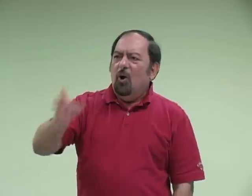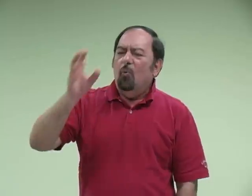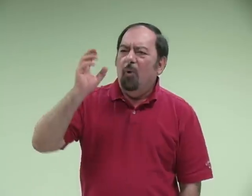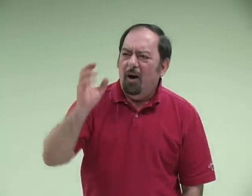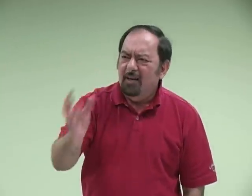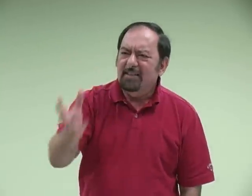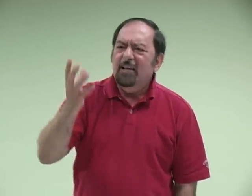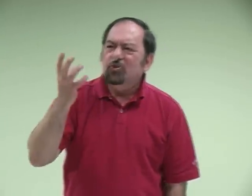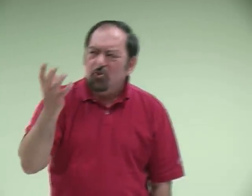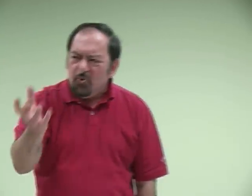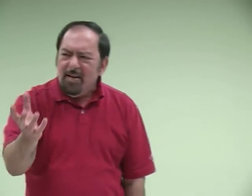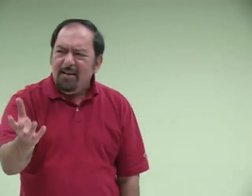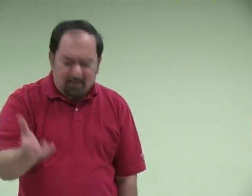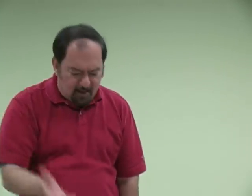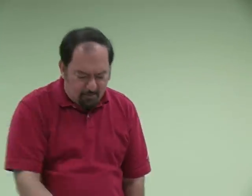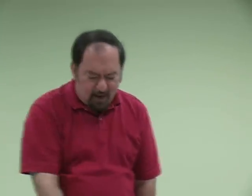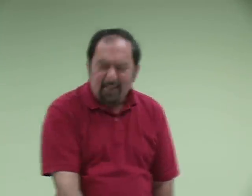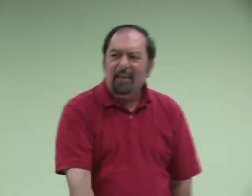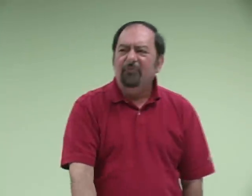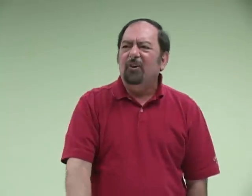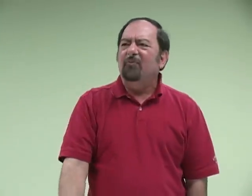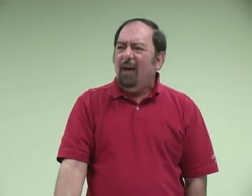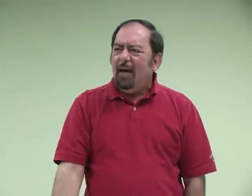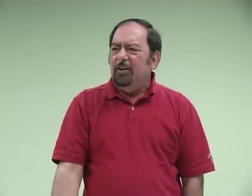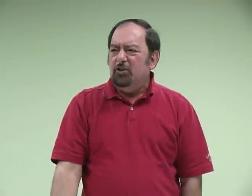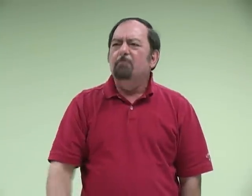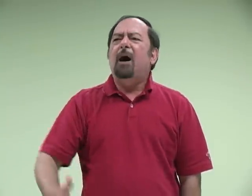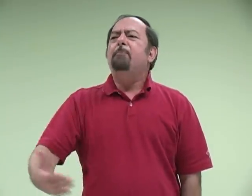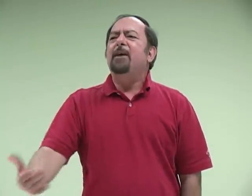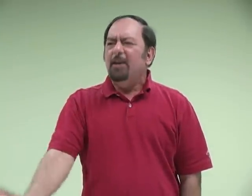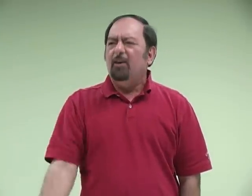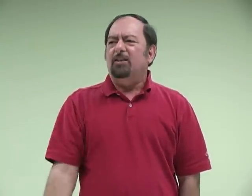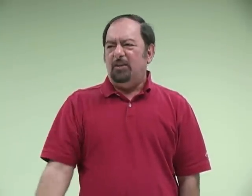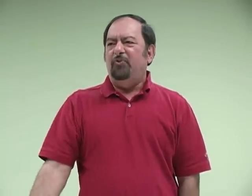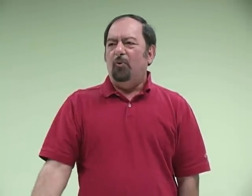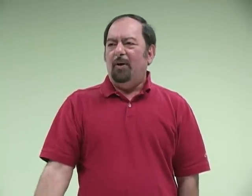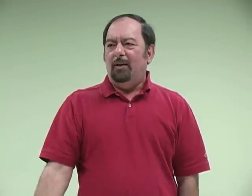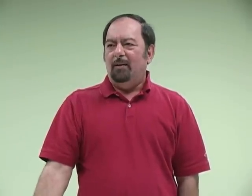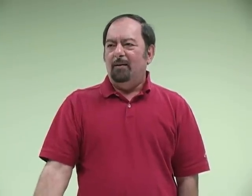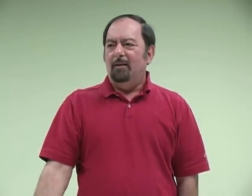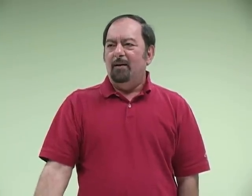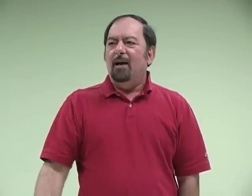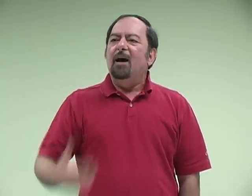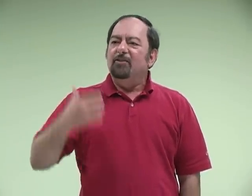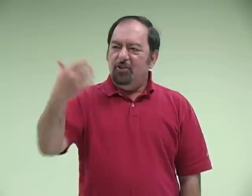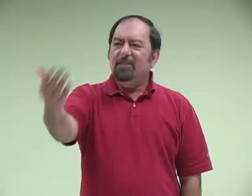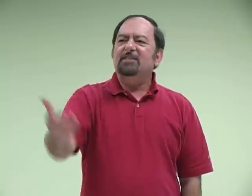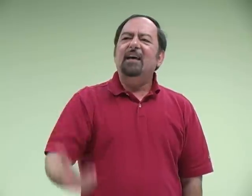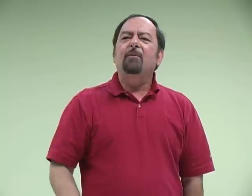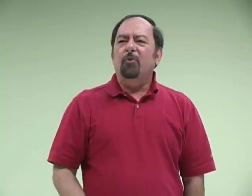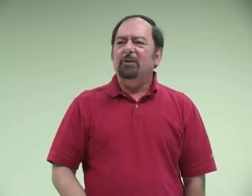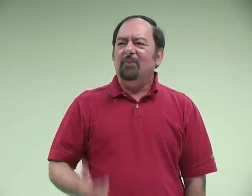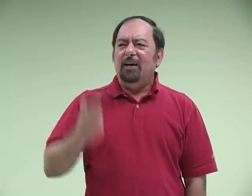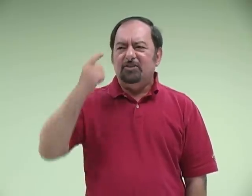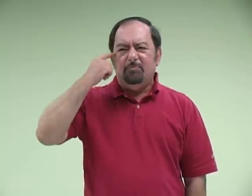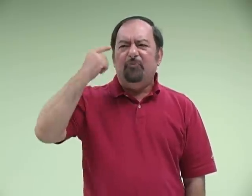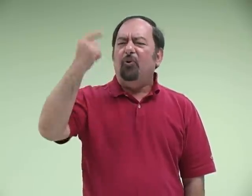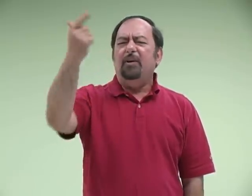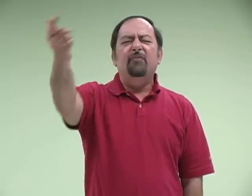Nathanael was intrigued by the gift of knowledge. By Pentecost, if you will. Jesus gave him a word of knowledge. He said, Before you